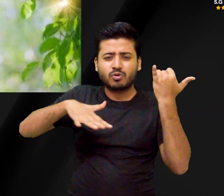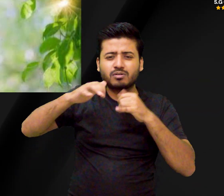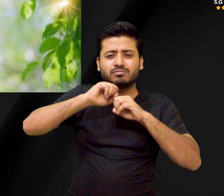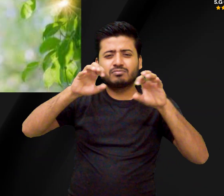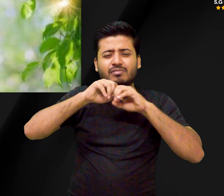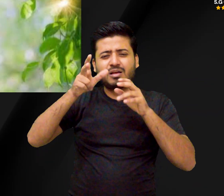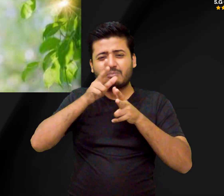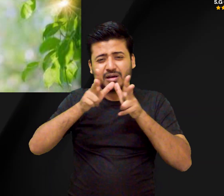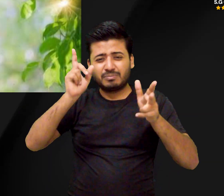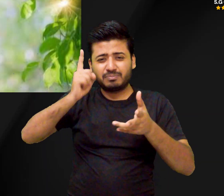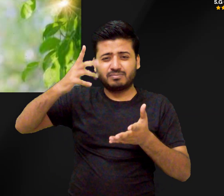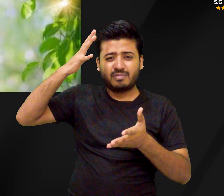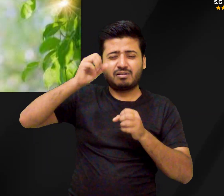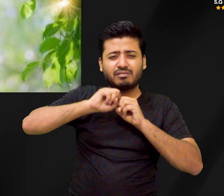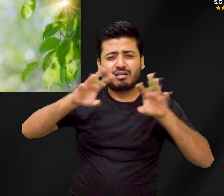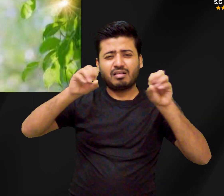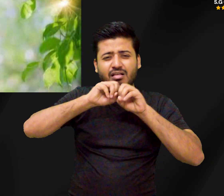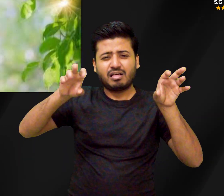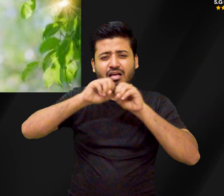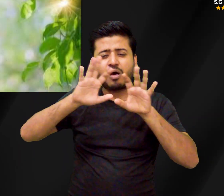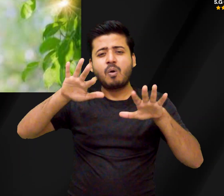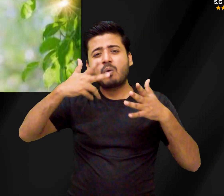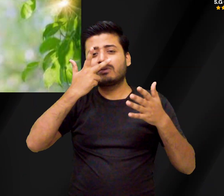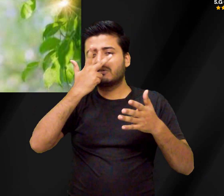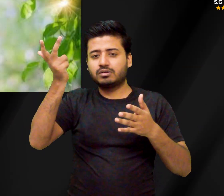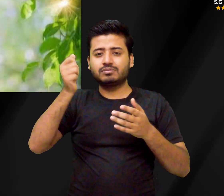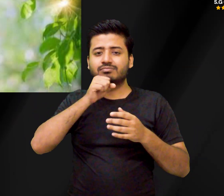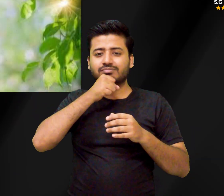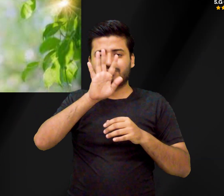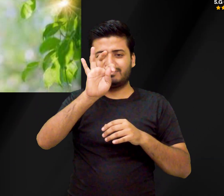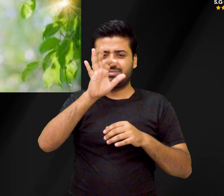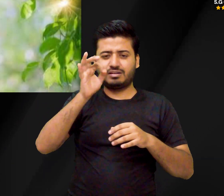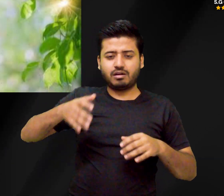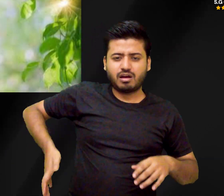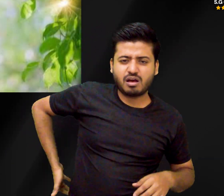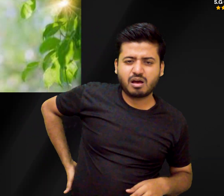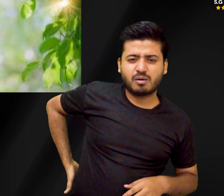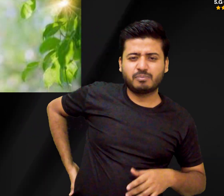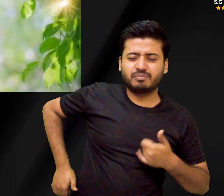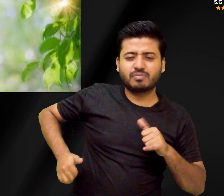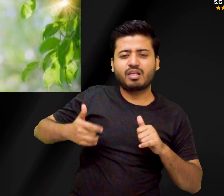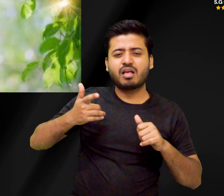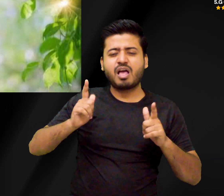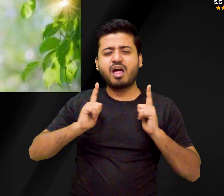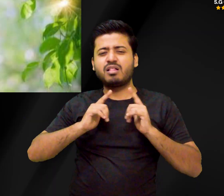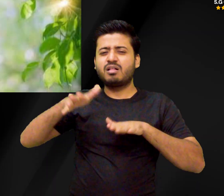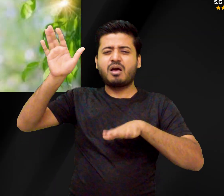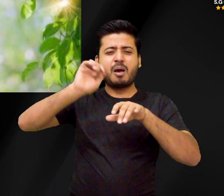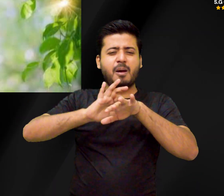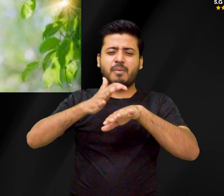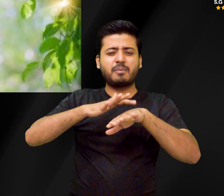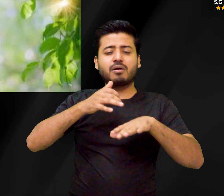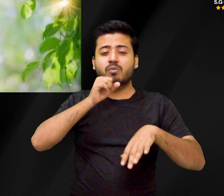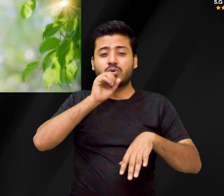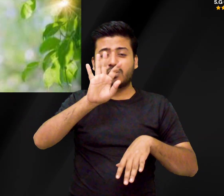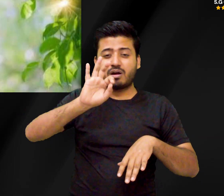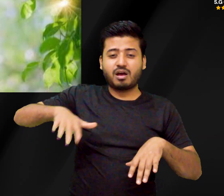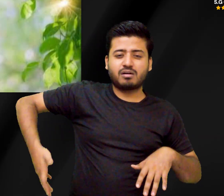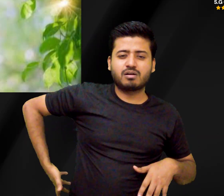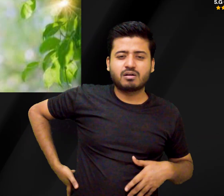placed upon them. Weight-bearing exercises, activities where your body works against gravity, are essential for building and